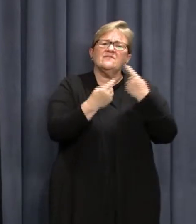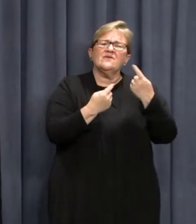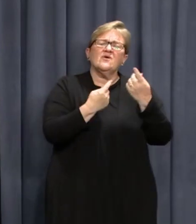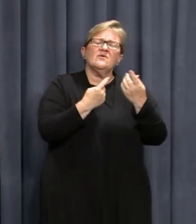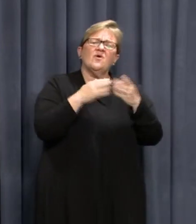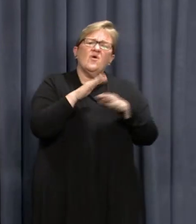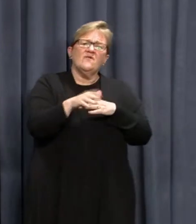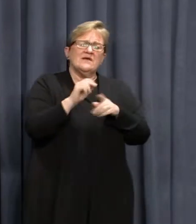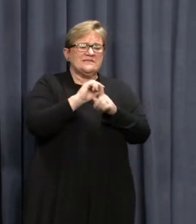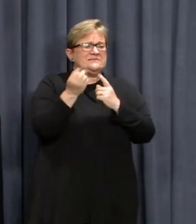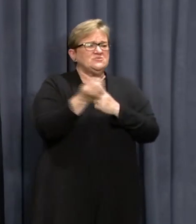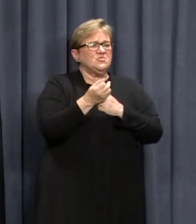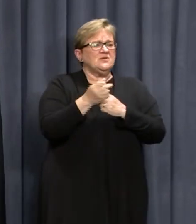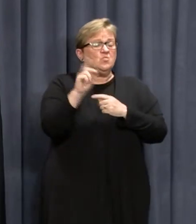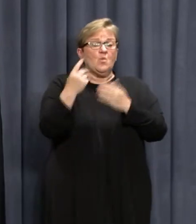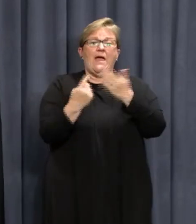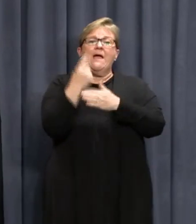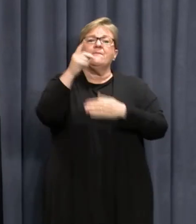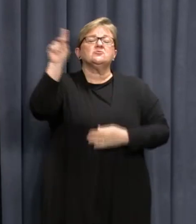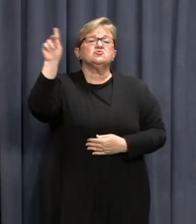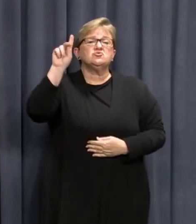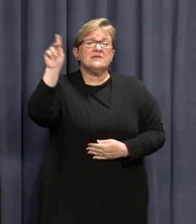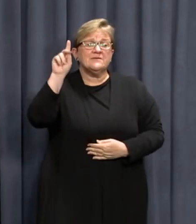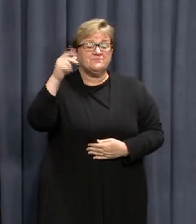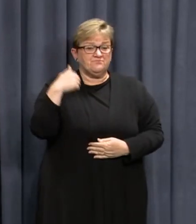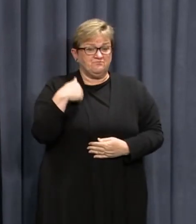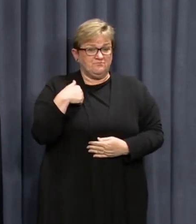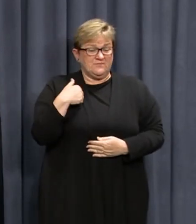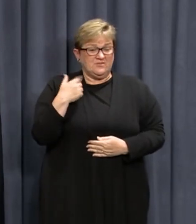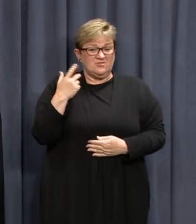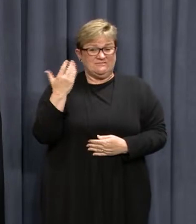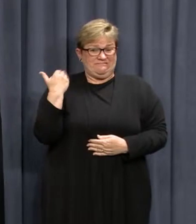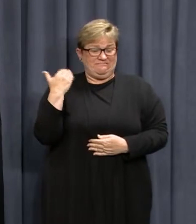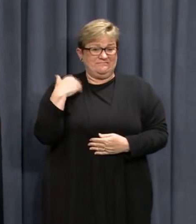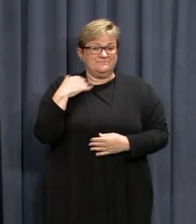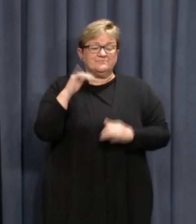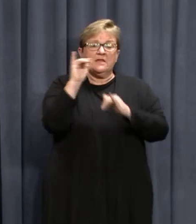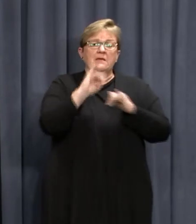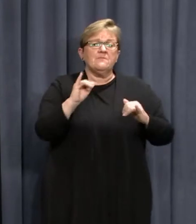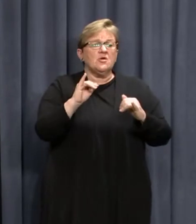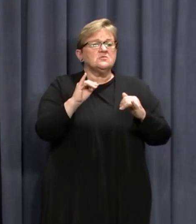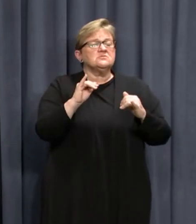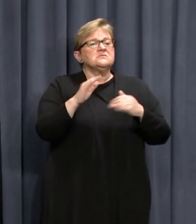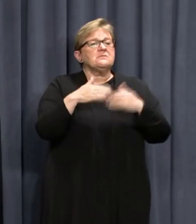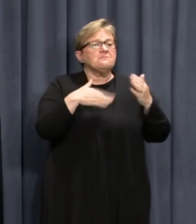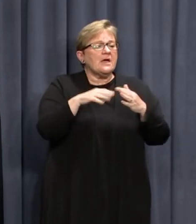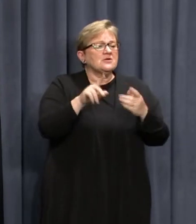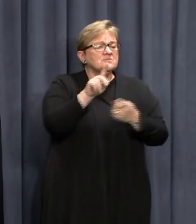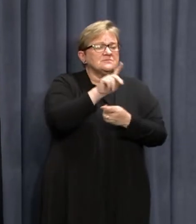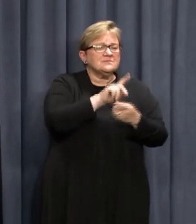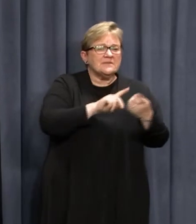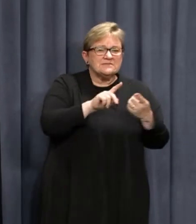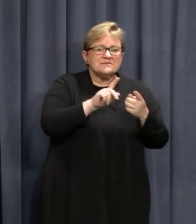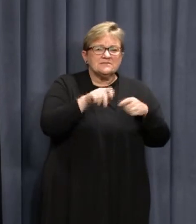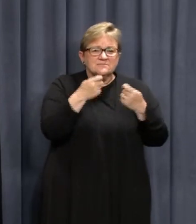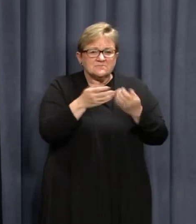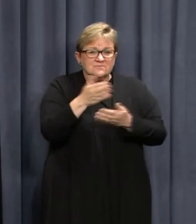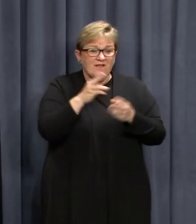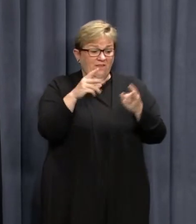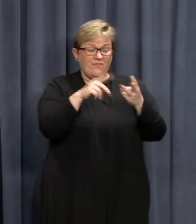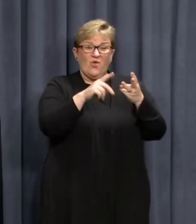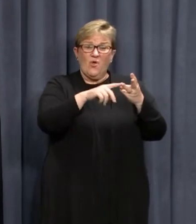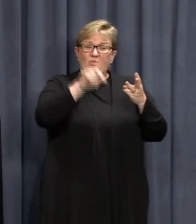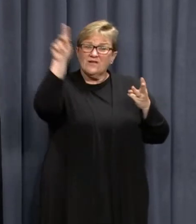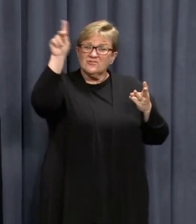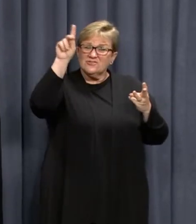situation that has emerged today. I've just come from an emergency management team meeting, the third that has occurred today,